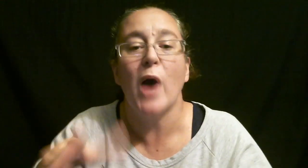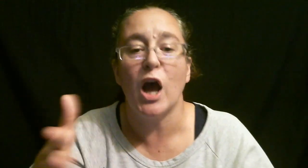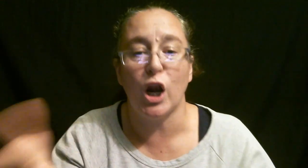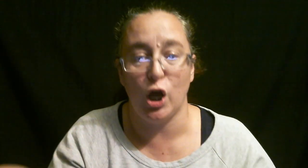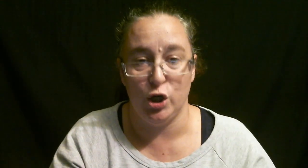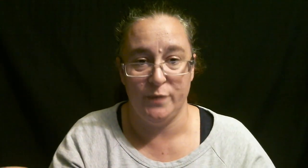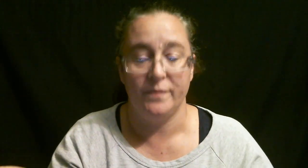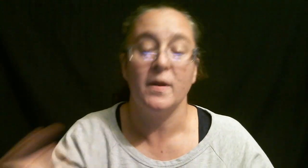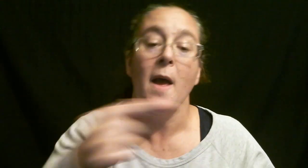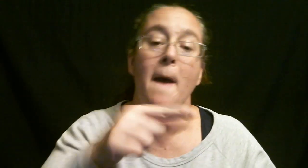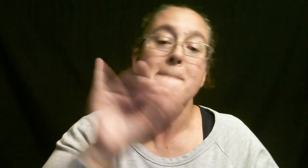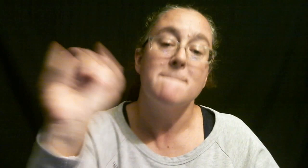together.